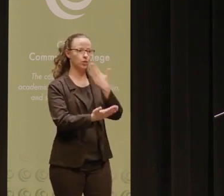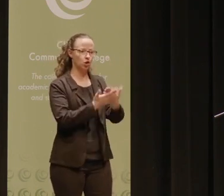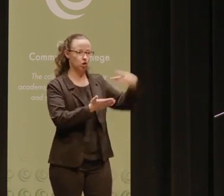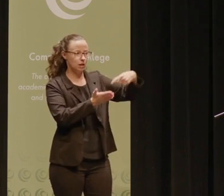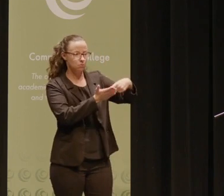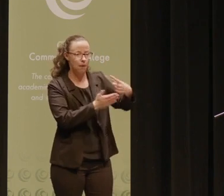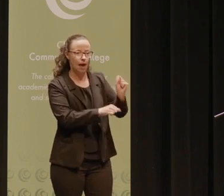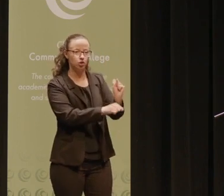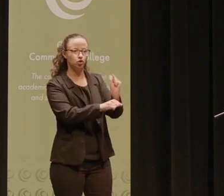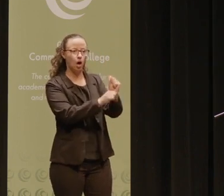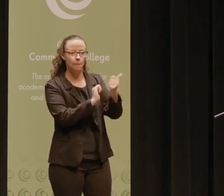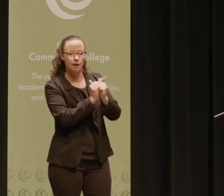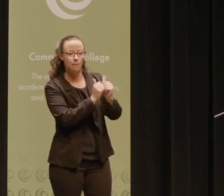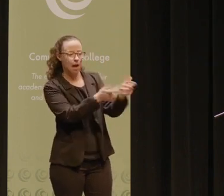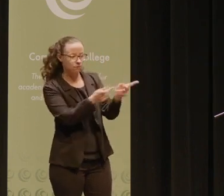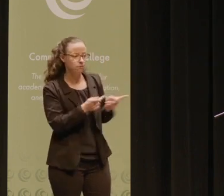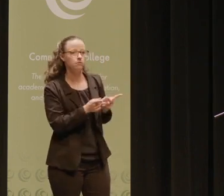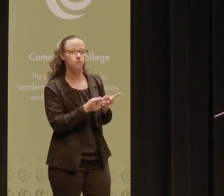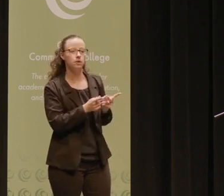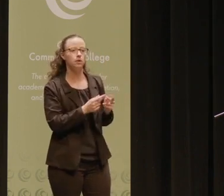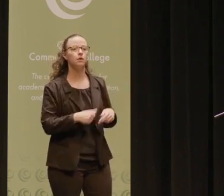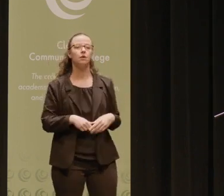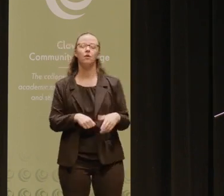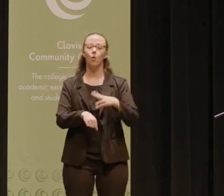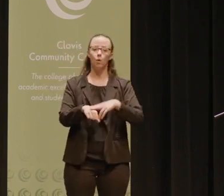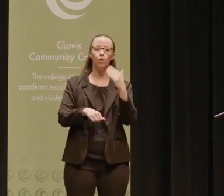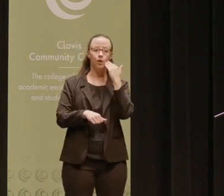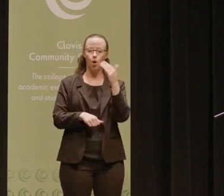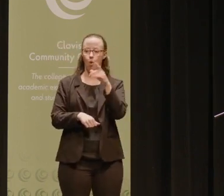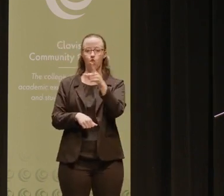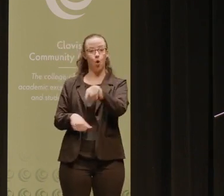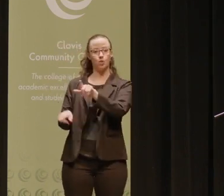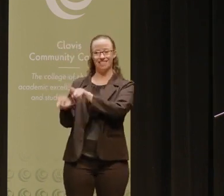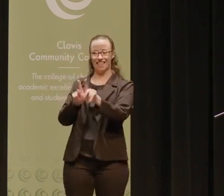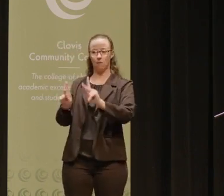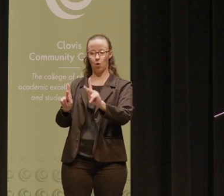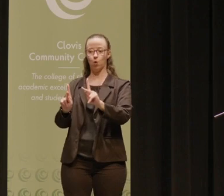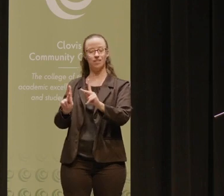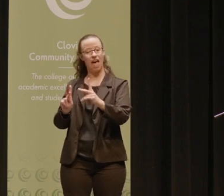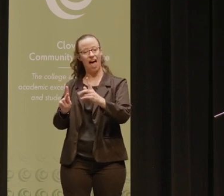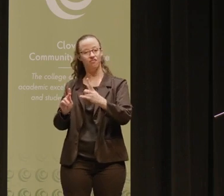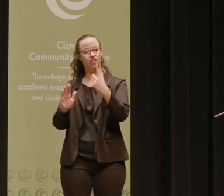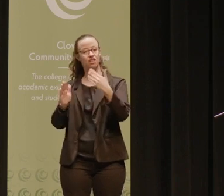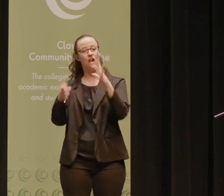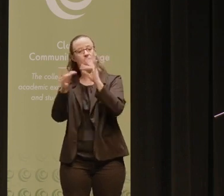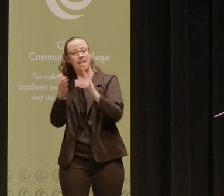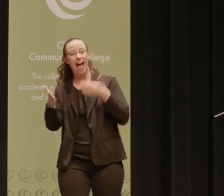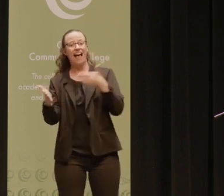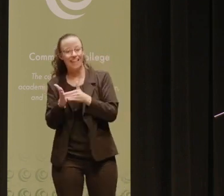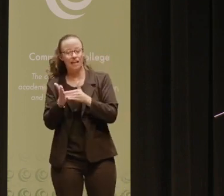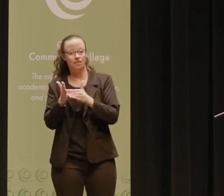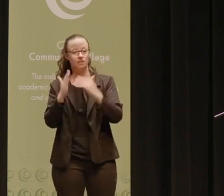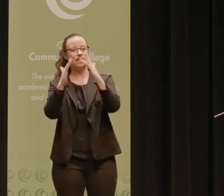competitive industries and markets. And then we also know that these same folks have also attacked diversity, equity and inclusion efforts,